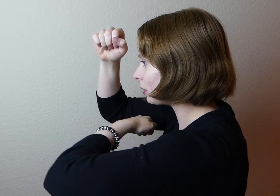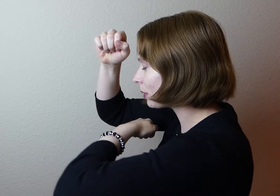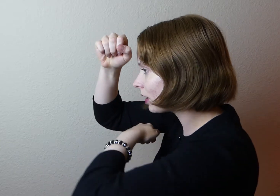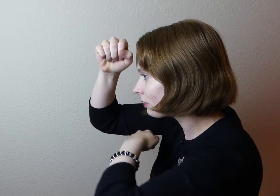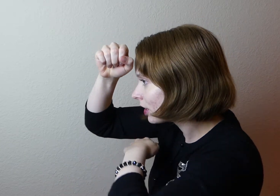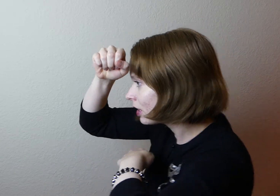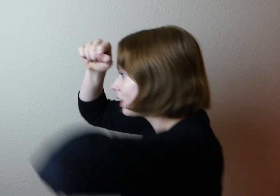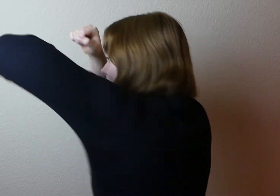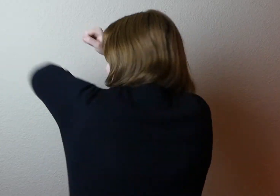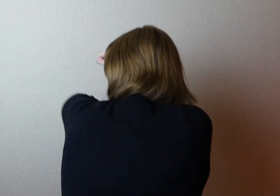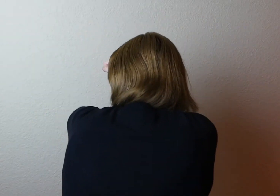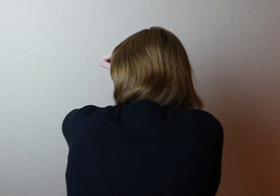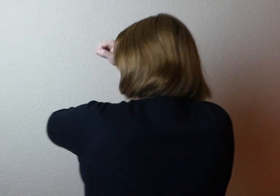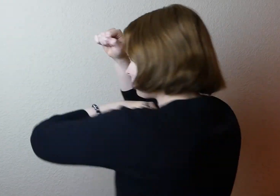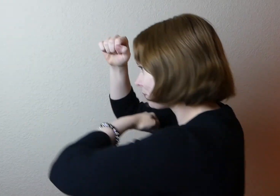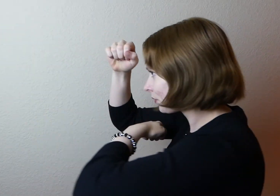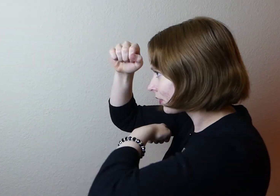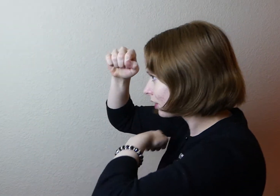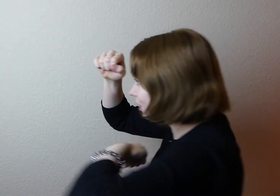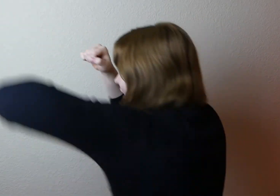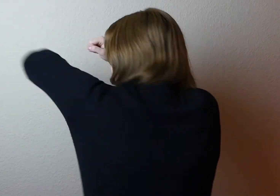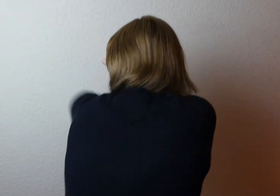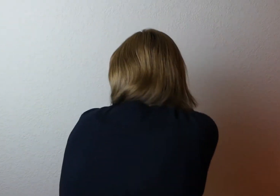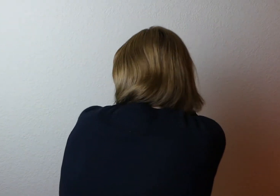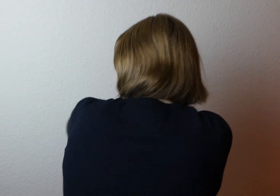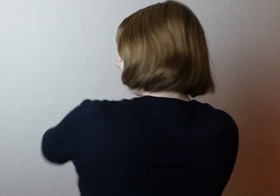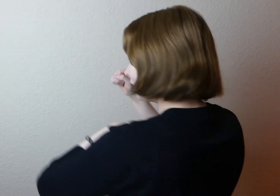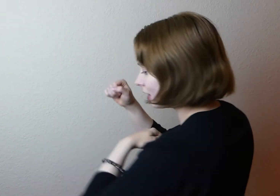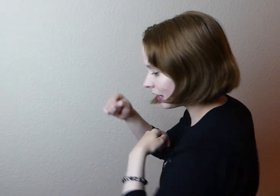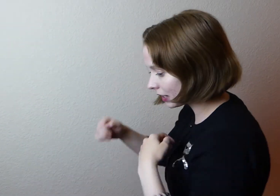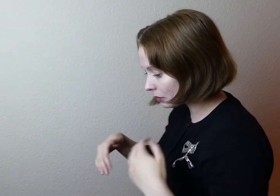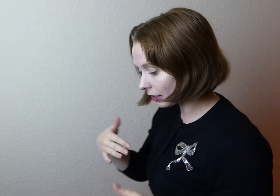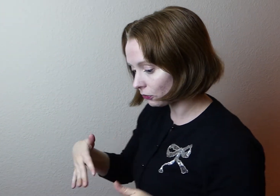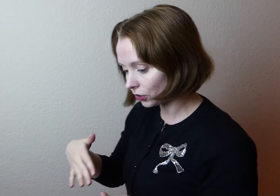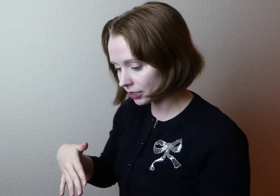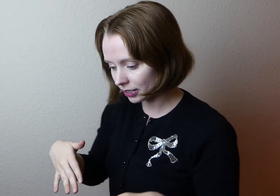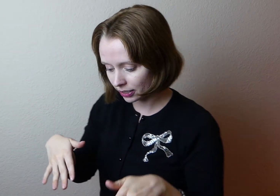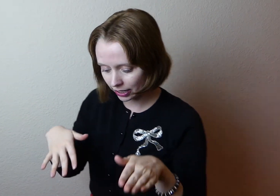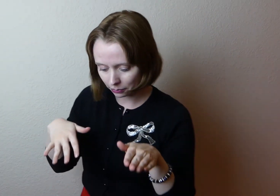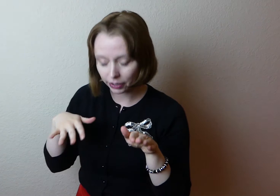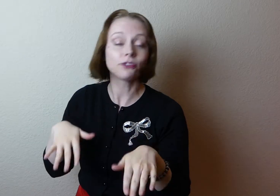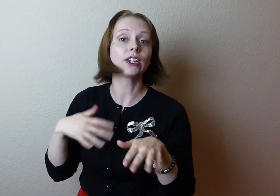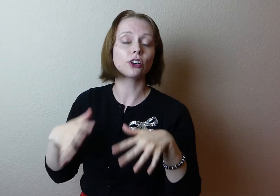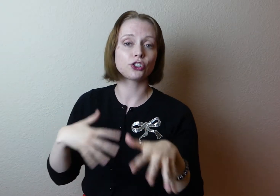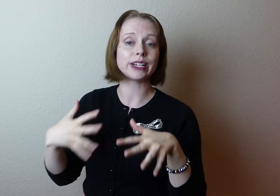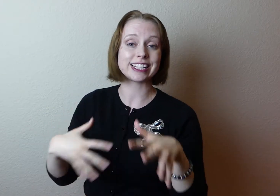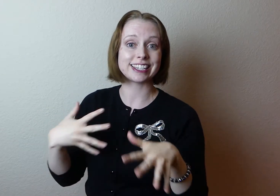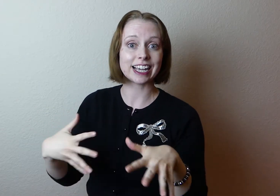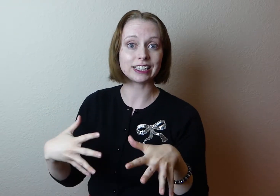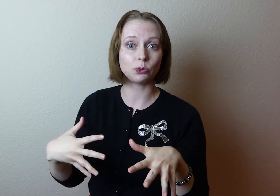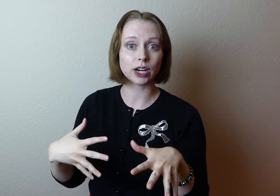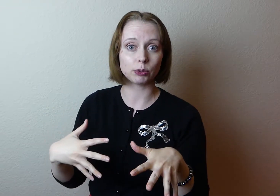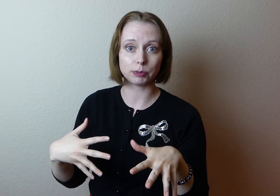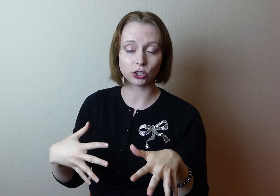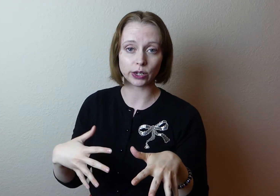above and over. And again, my feet are doing exactly what I would be doing